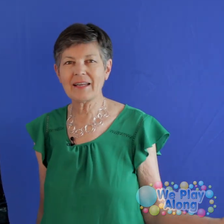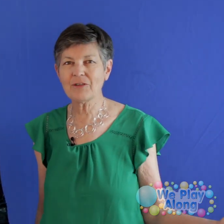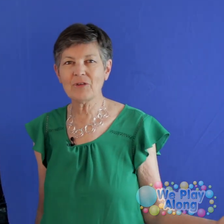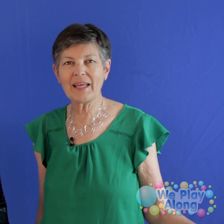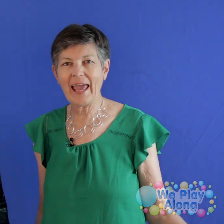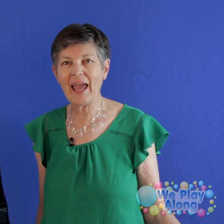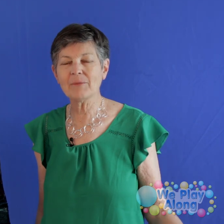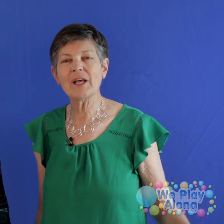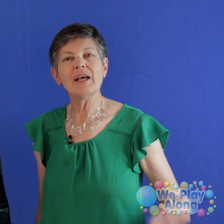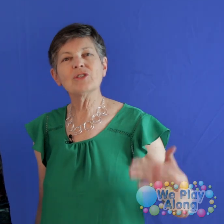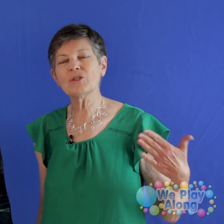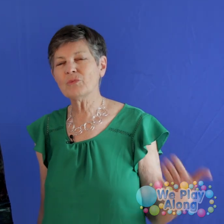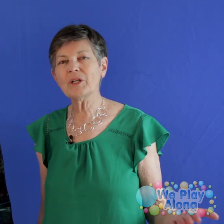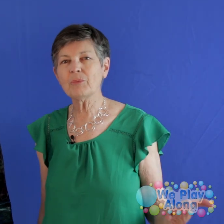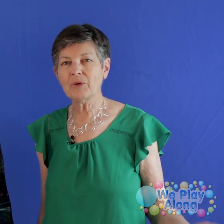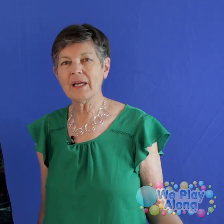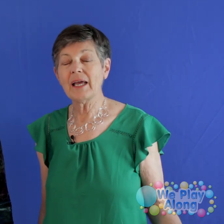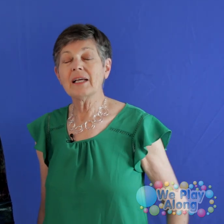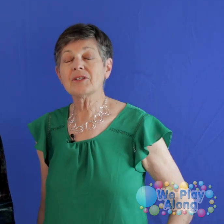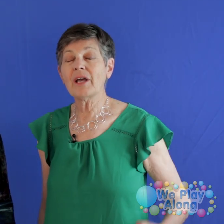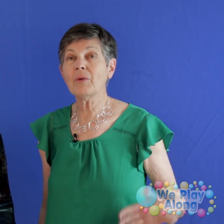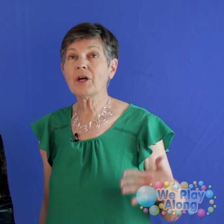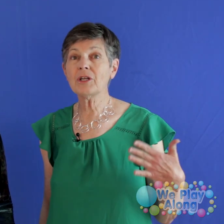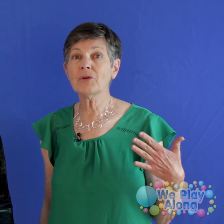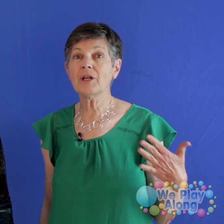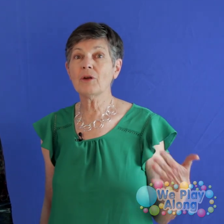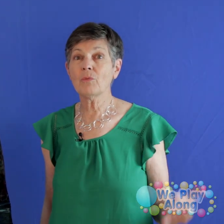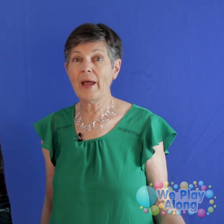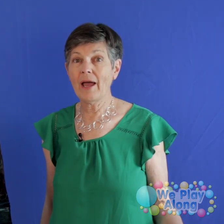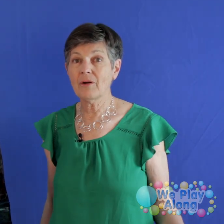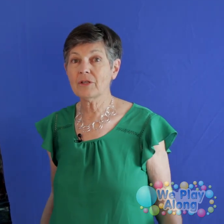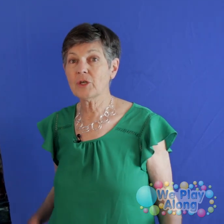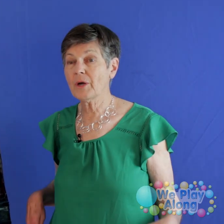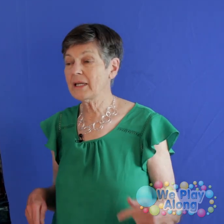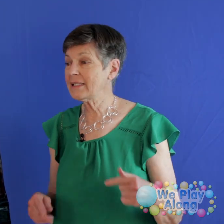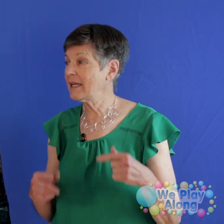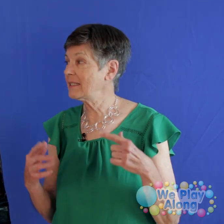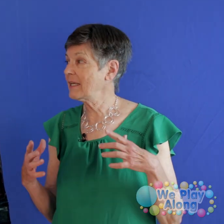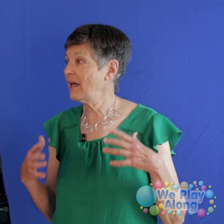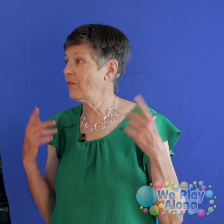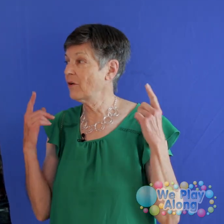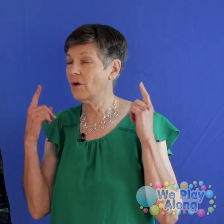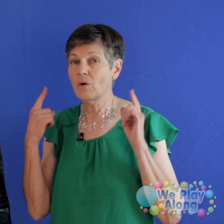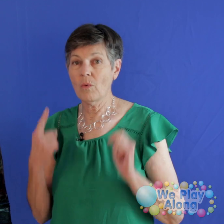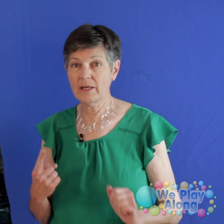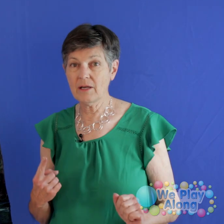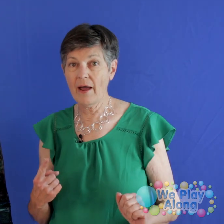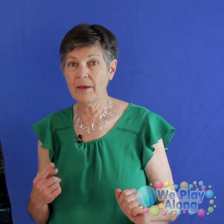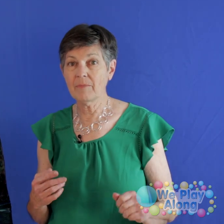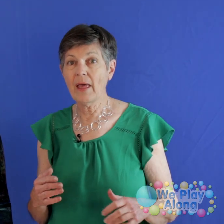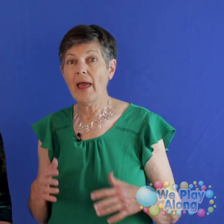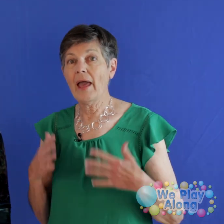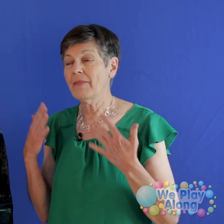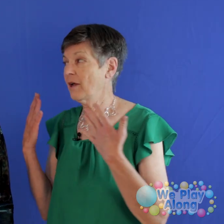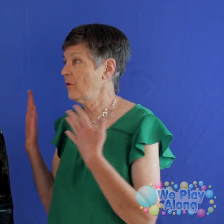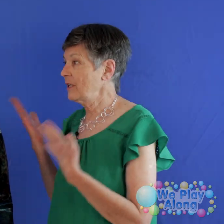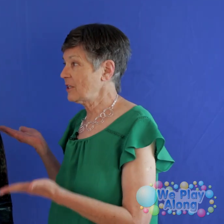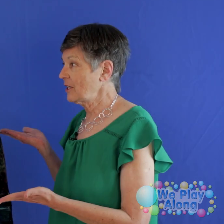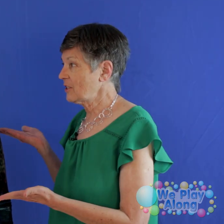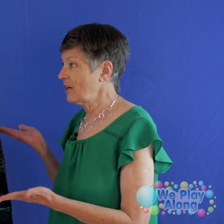of different camps. So it's really pretty. So now we're going to do it in a round. So we're going to sing it together one time and then Corrine's going to start